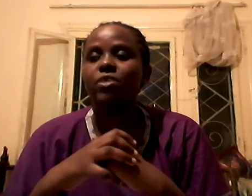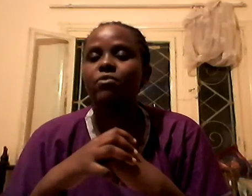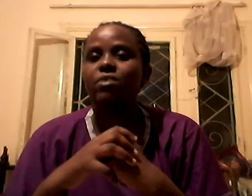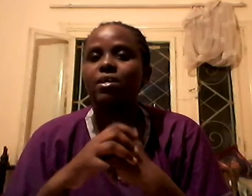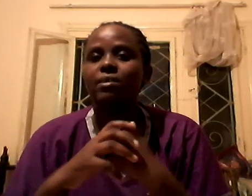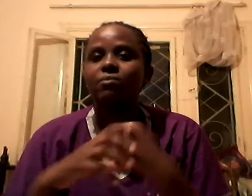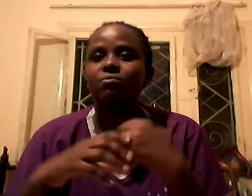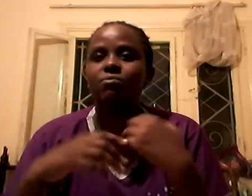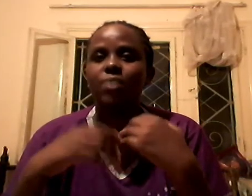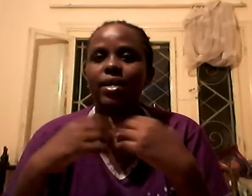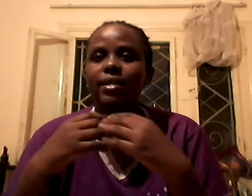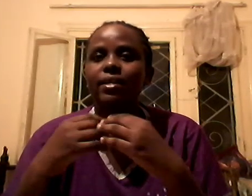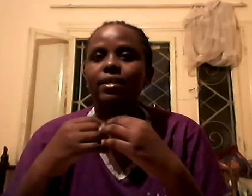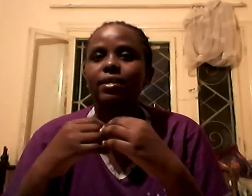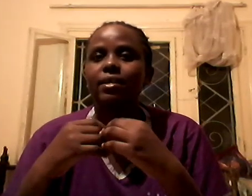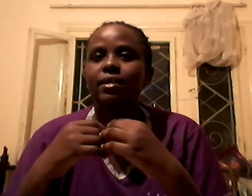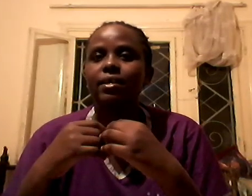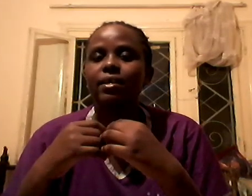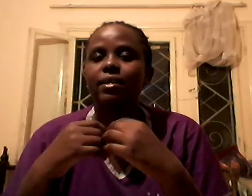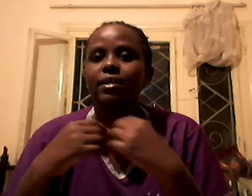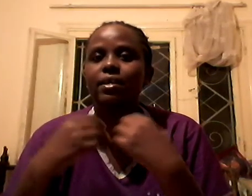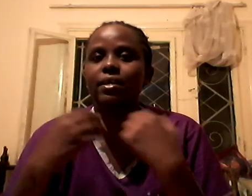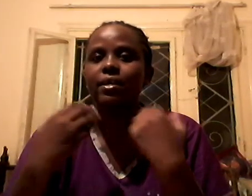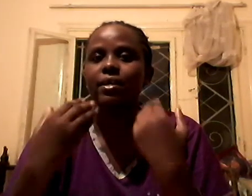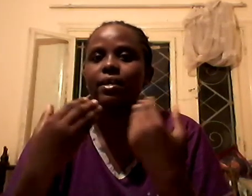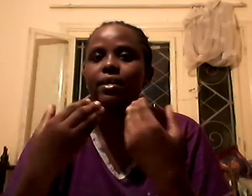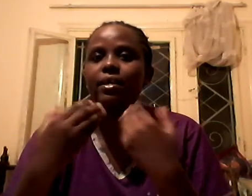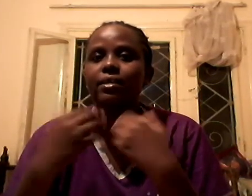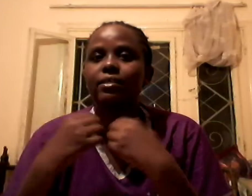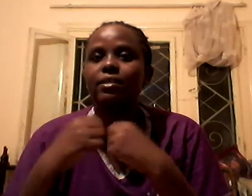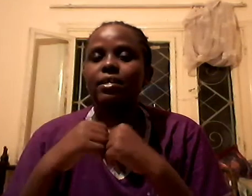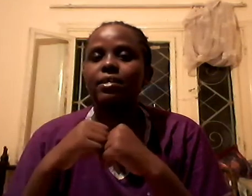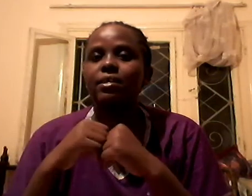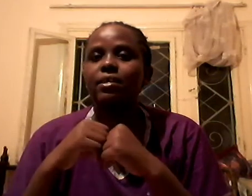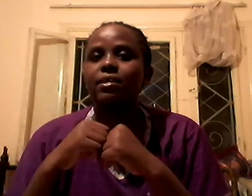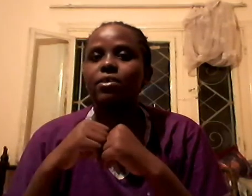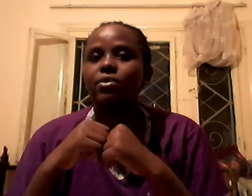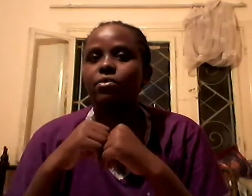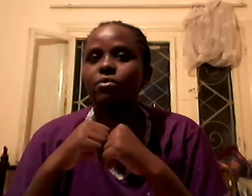he has done wrong.